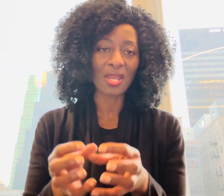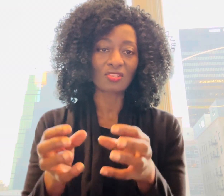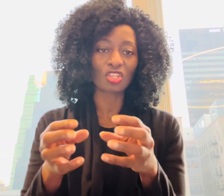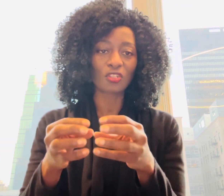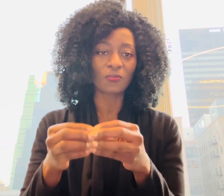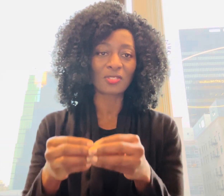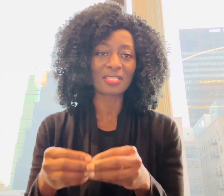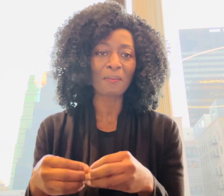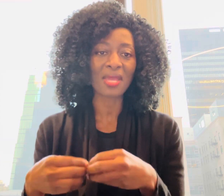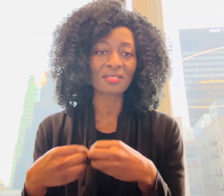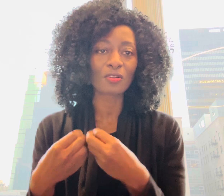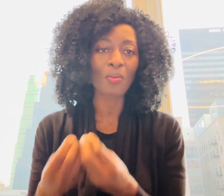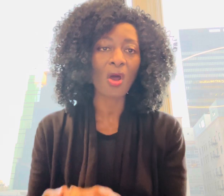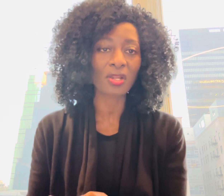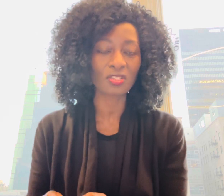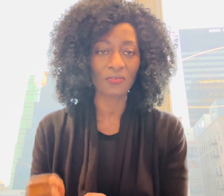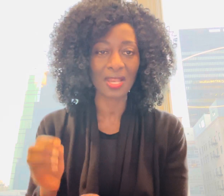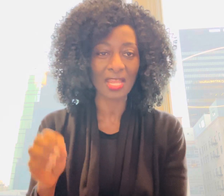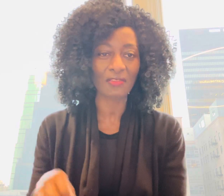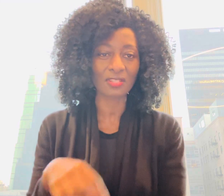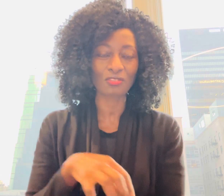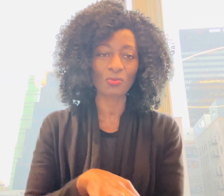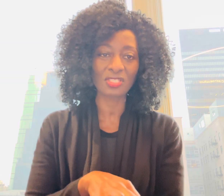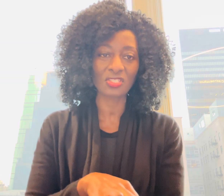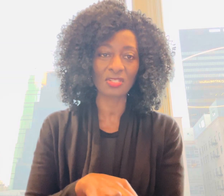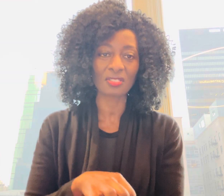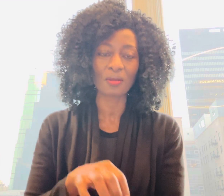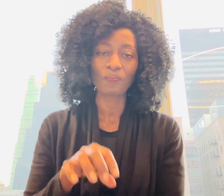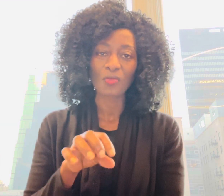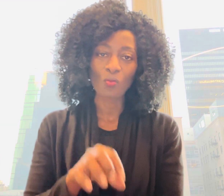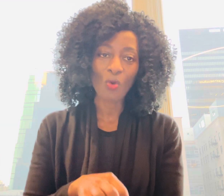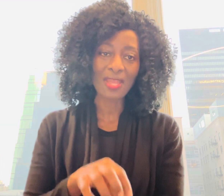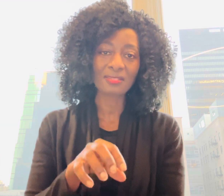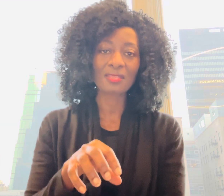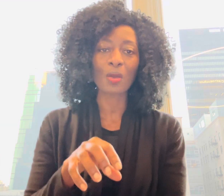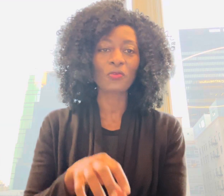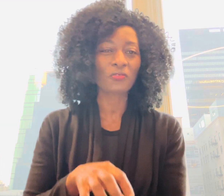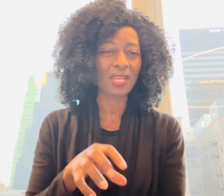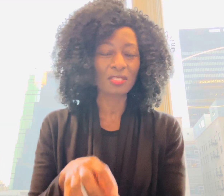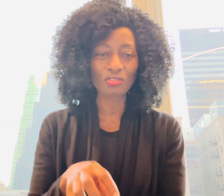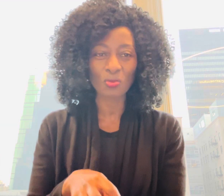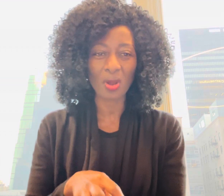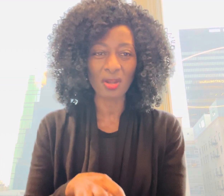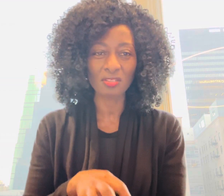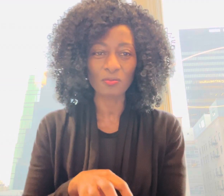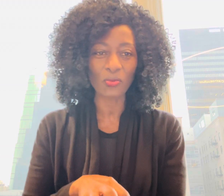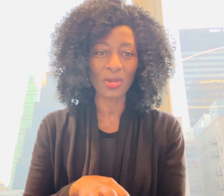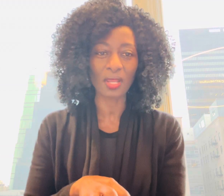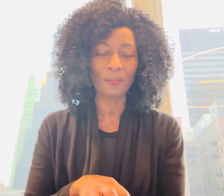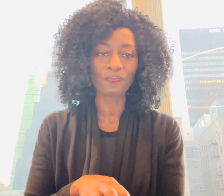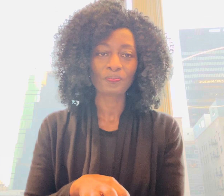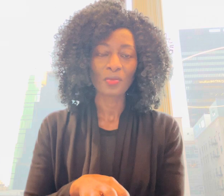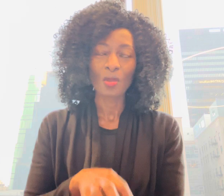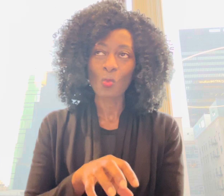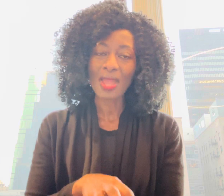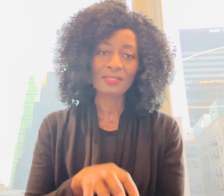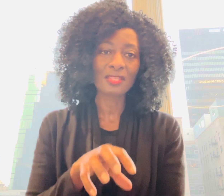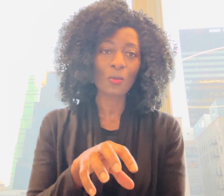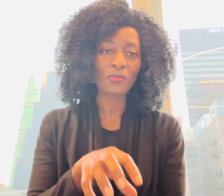is such a fundamental part of our lives as christians why is it that we find it so hard to pray why is it that we